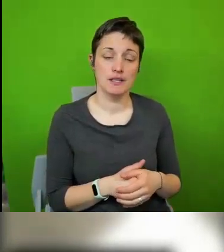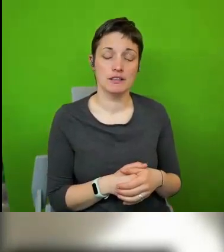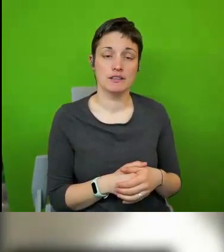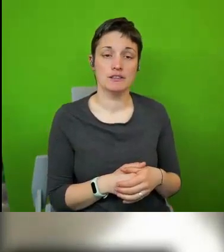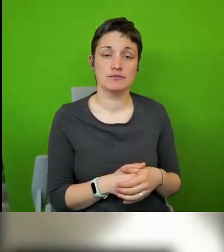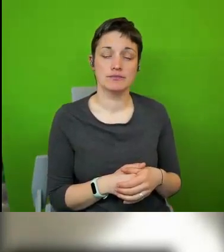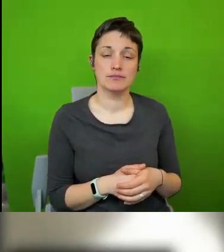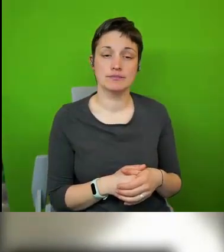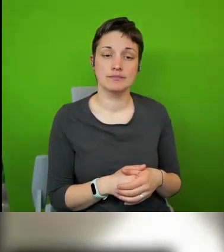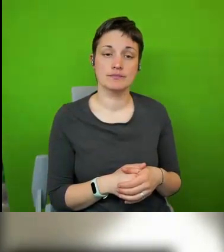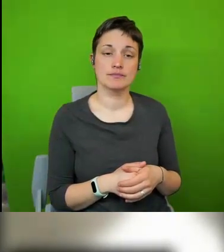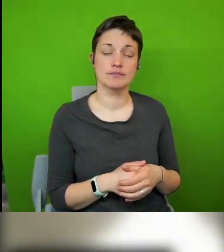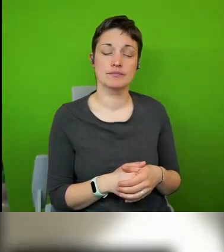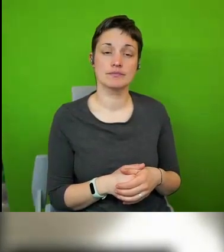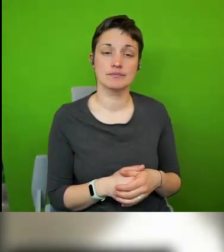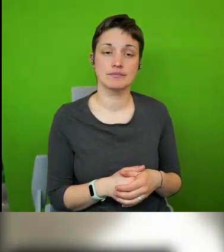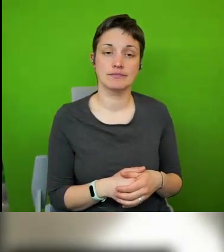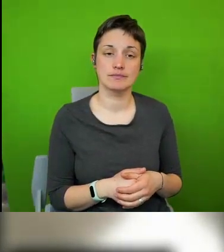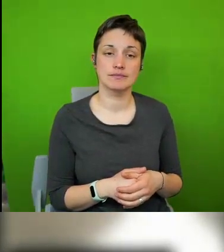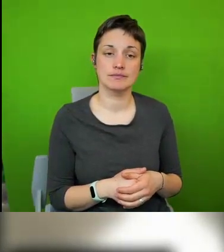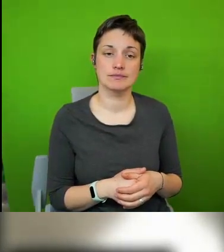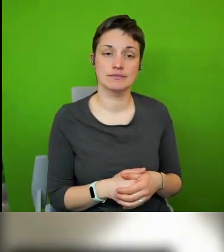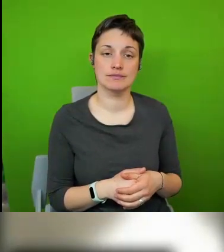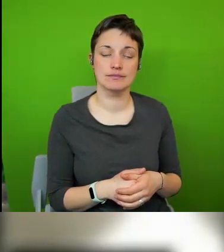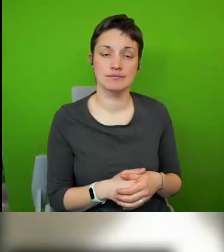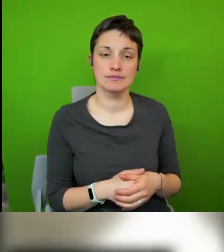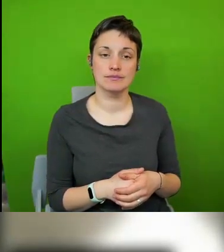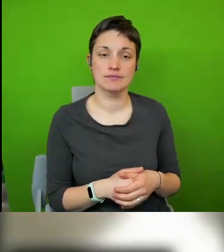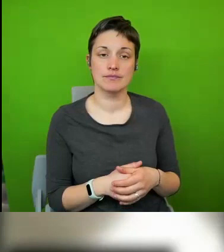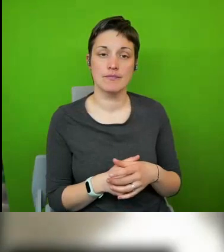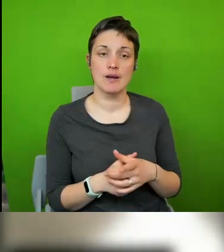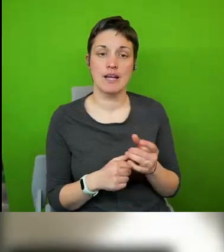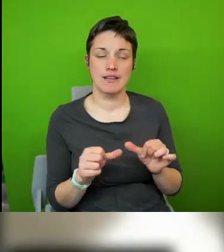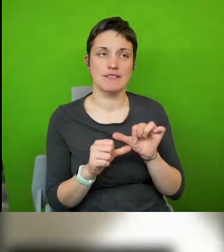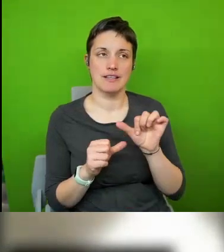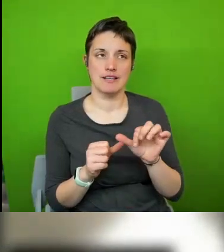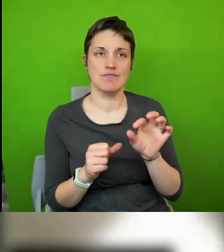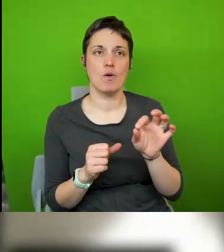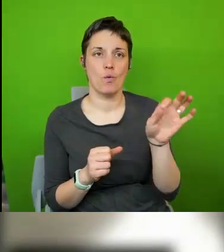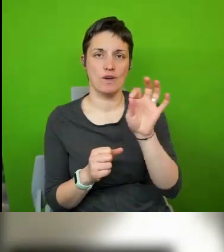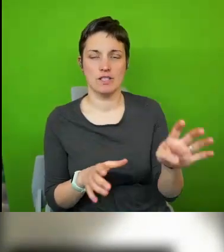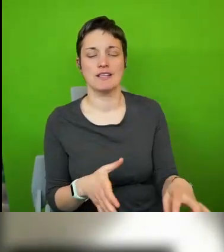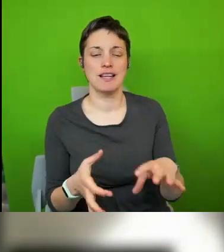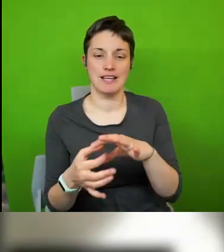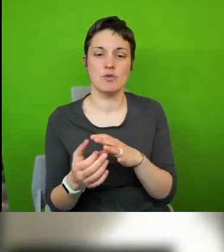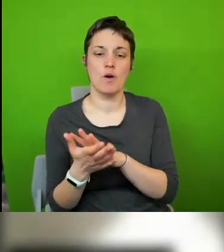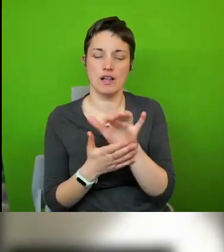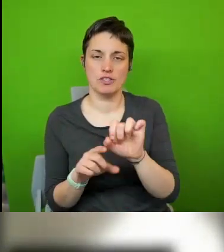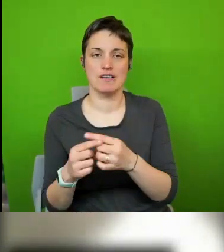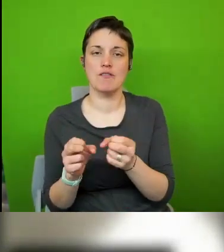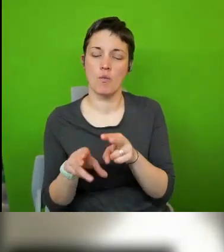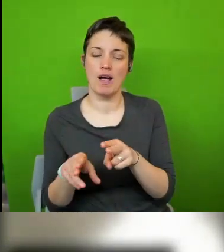that also means and the question that goes also to these different cultures and different different ways of implementing things